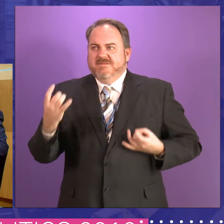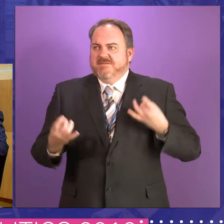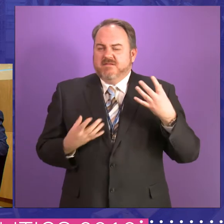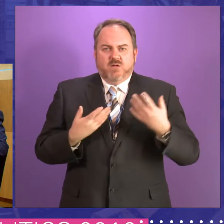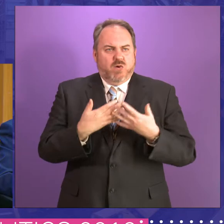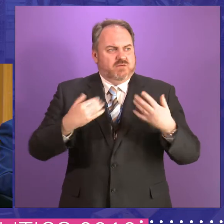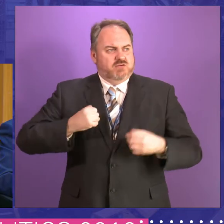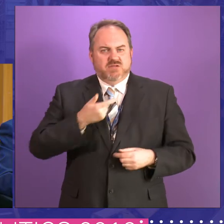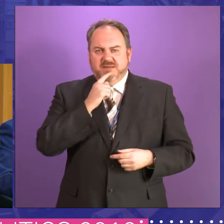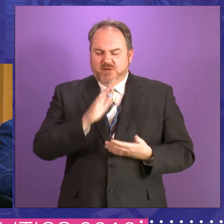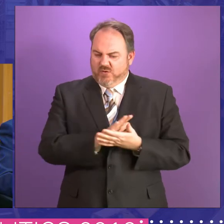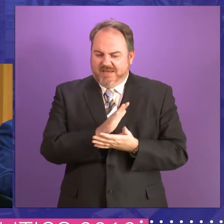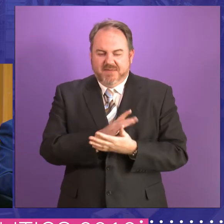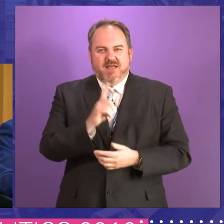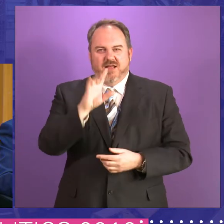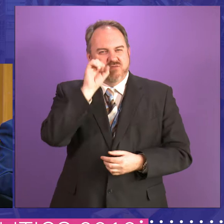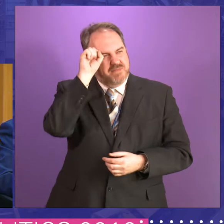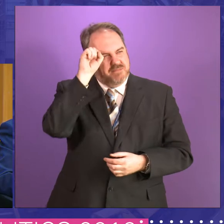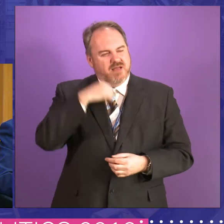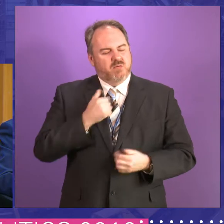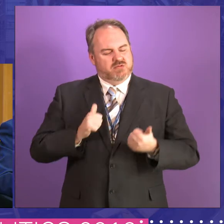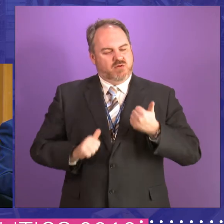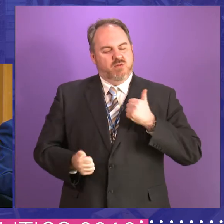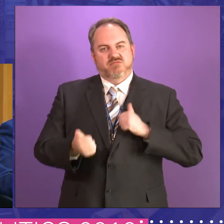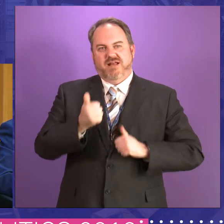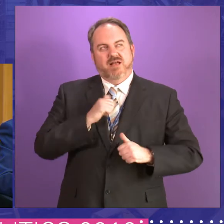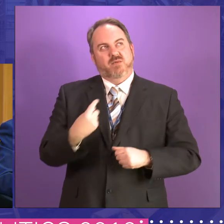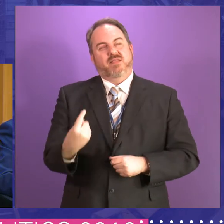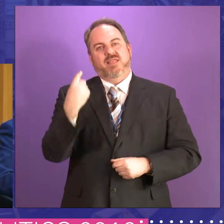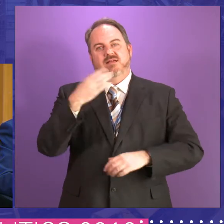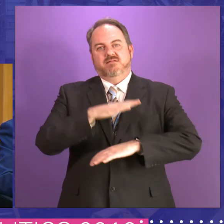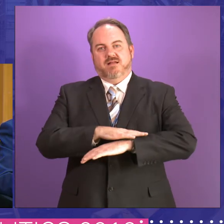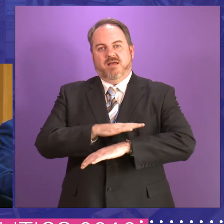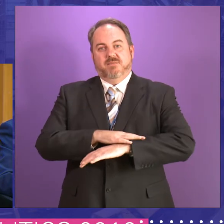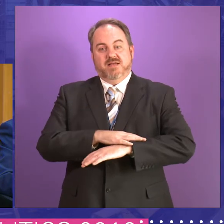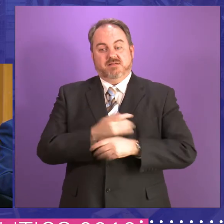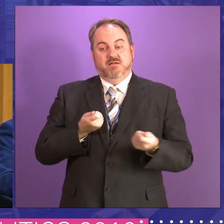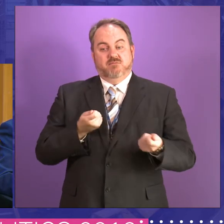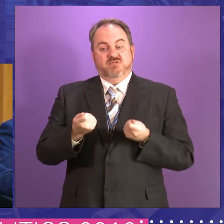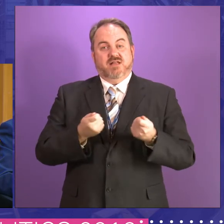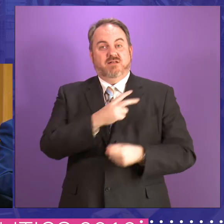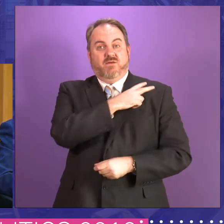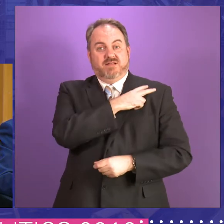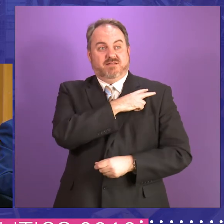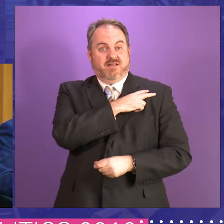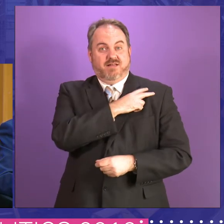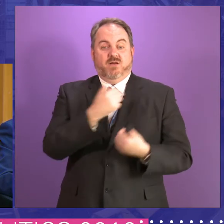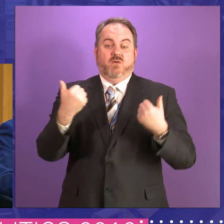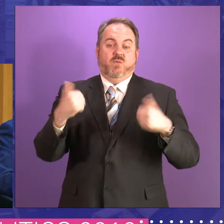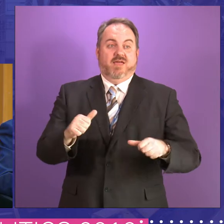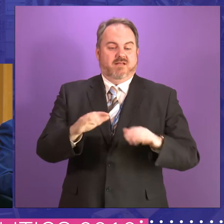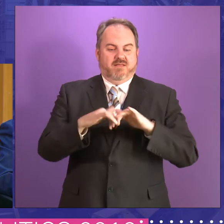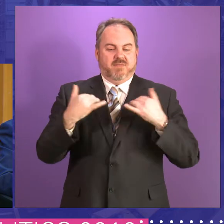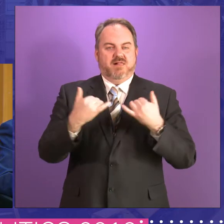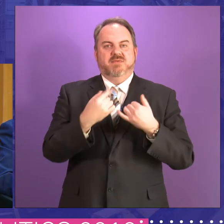happy. And then one of the proudest moments of my tenure as presiding officer was presiding in the chamber when this Parliament